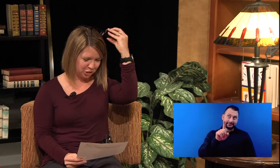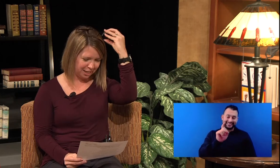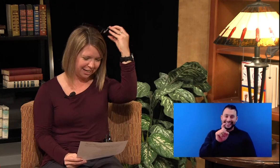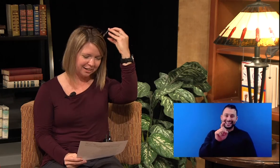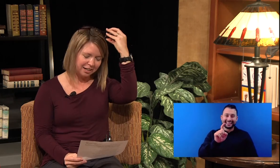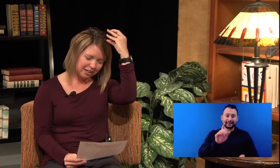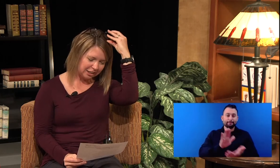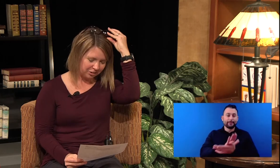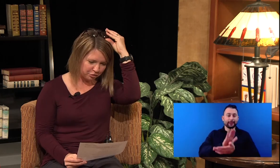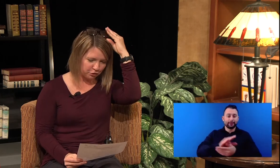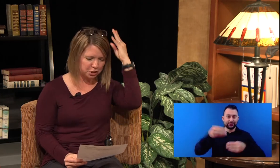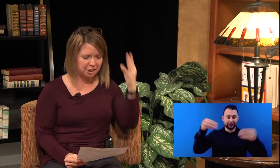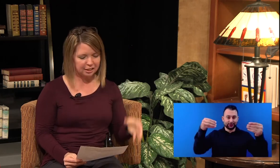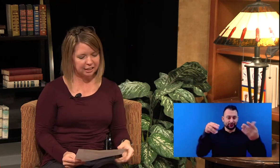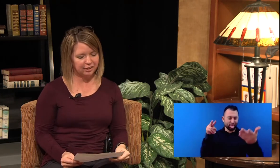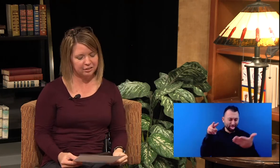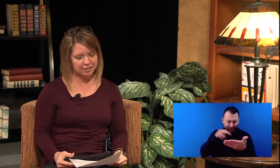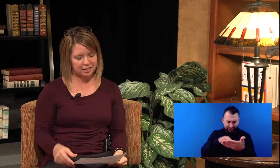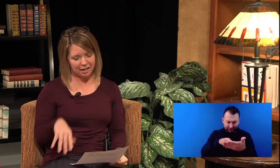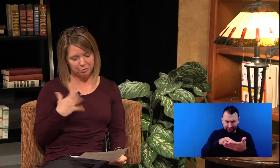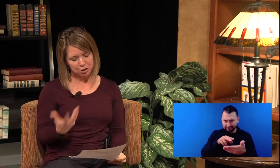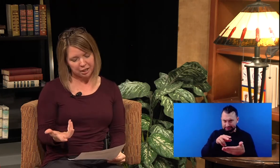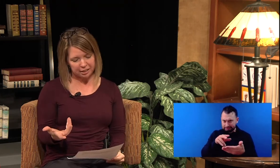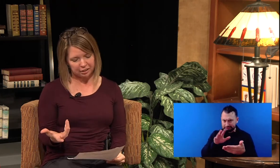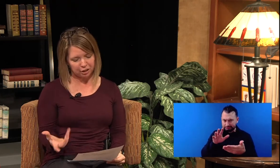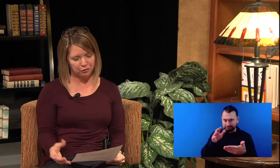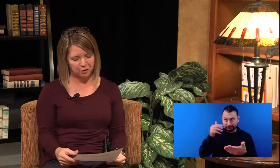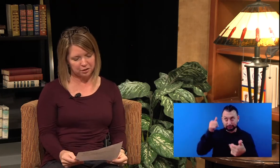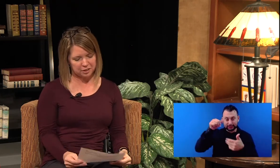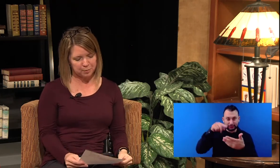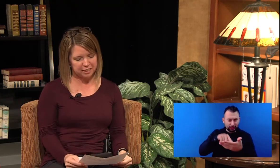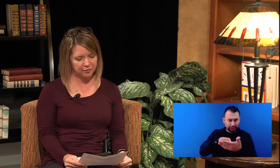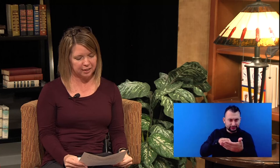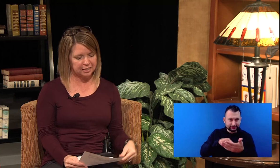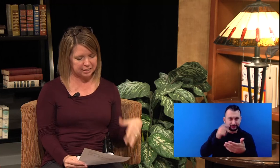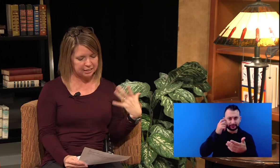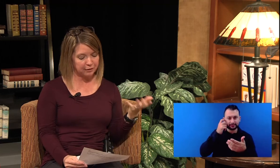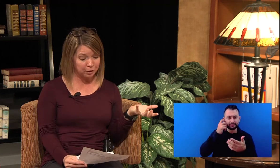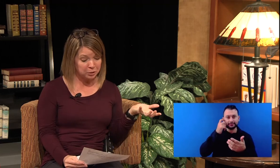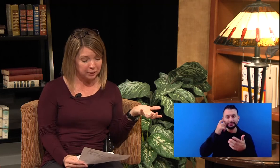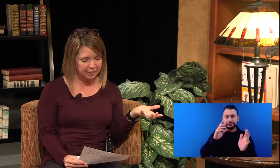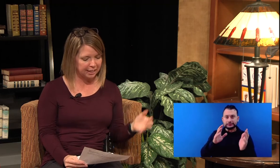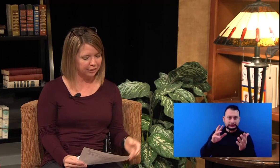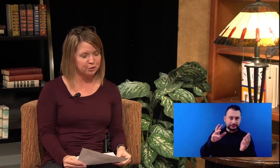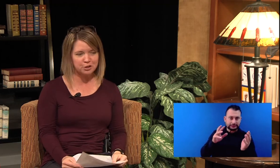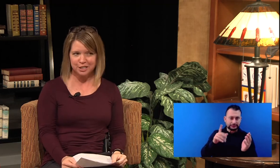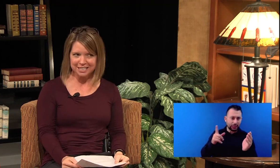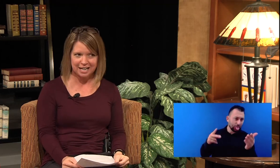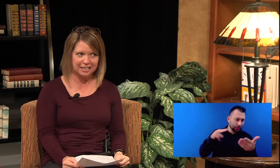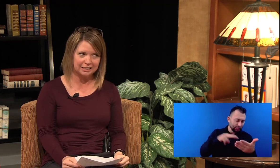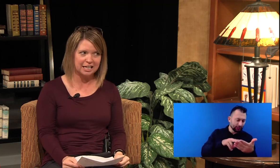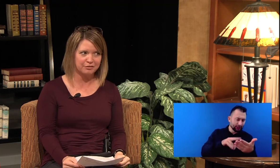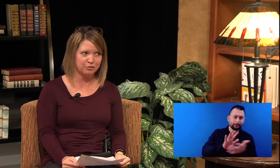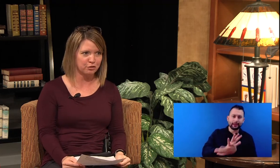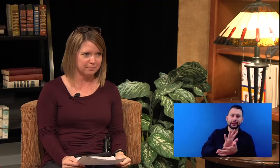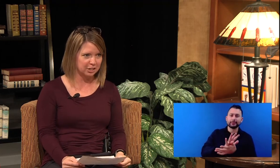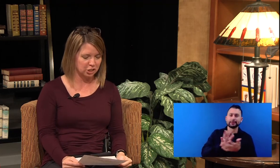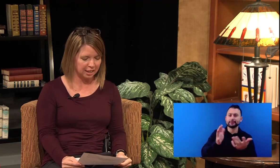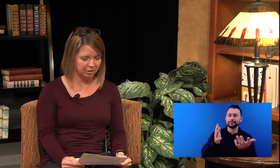and, you know, unfortunately there's, I was trying to look for specific deaf community and there's just not a lot of information out